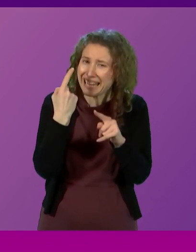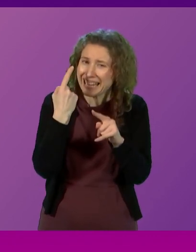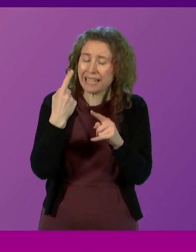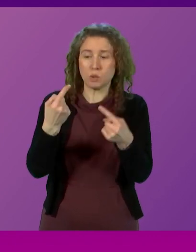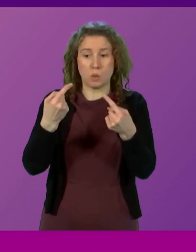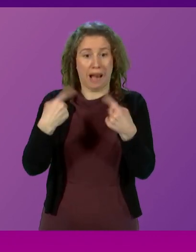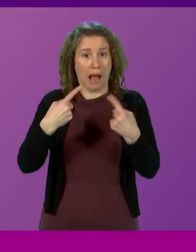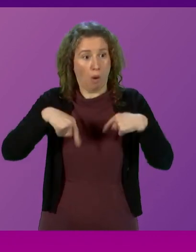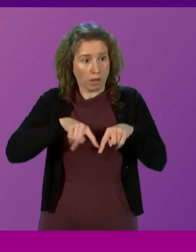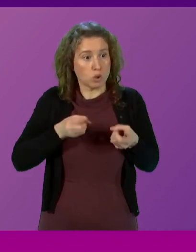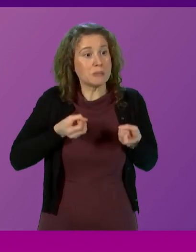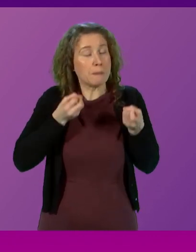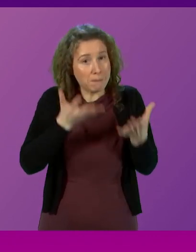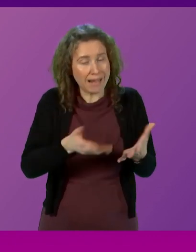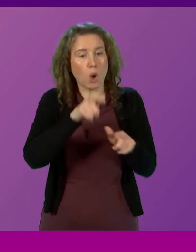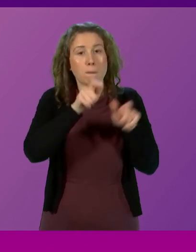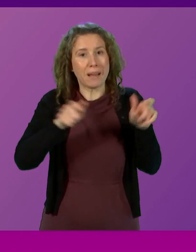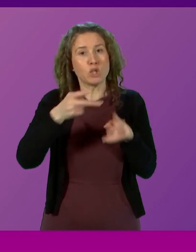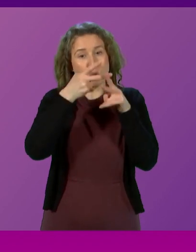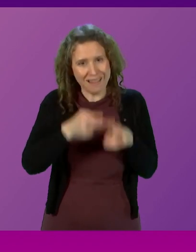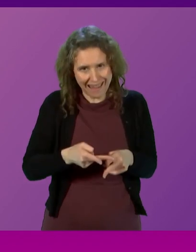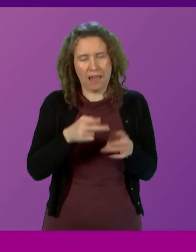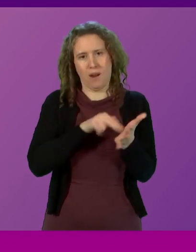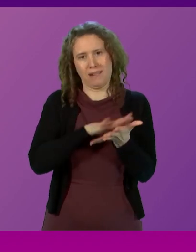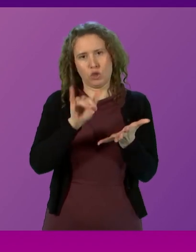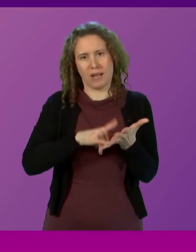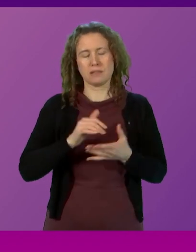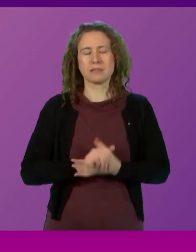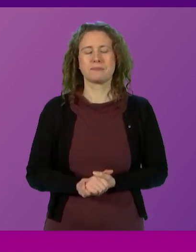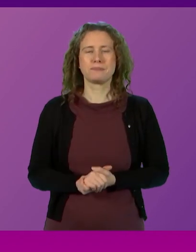spending on patient care in our National Health Service.